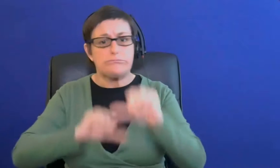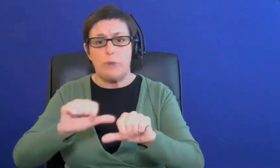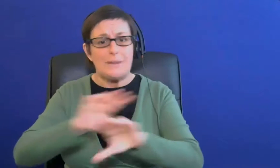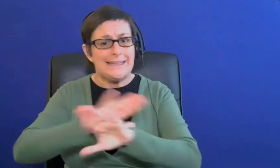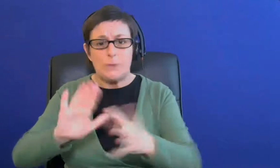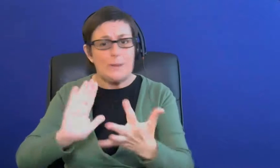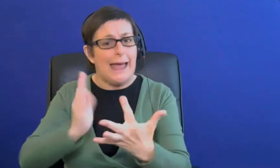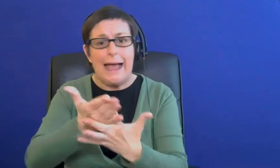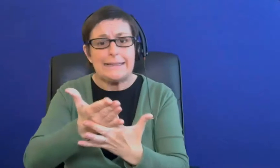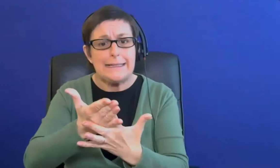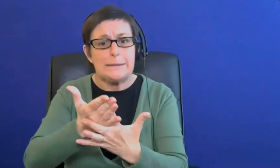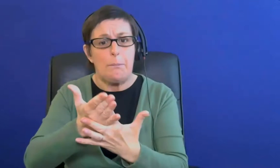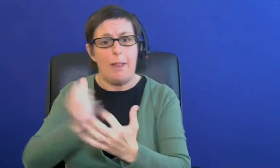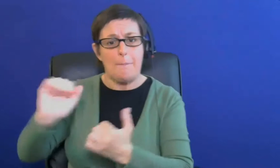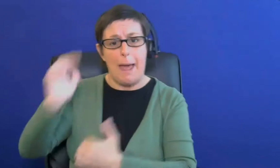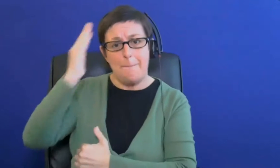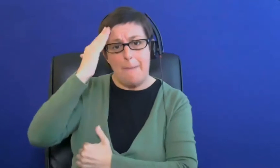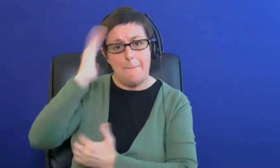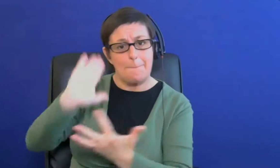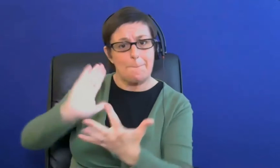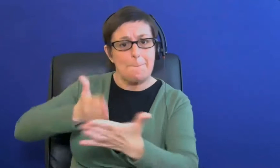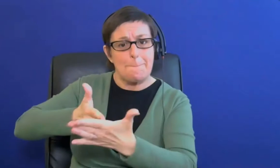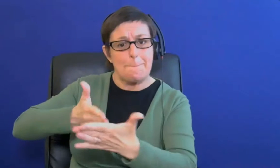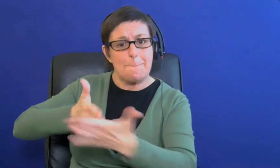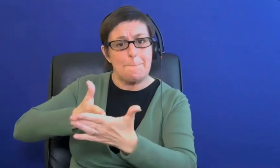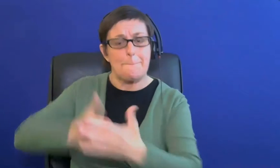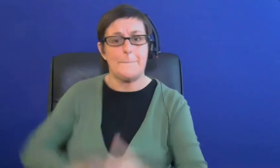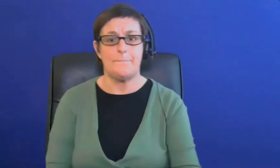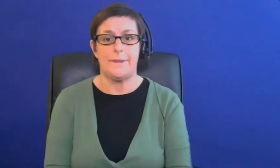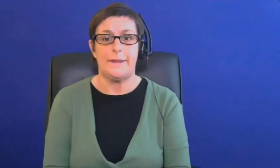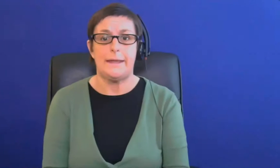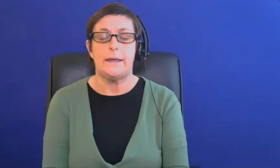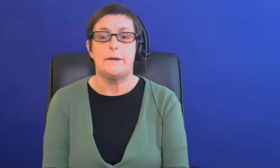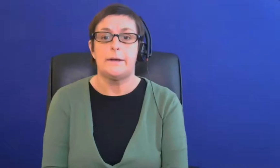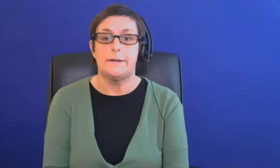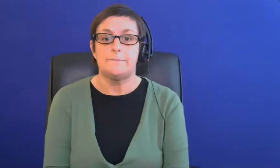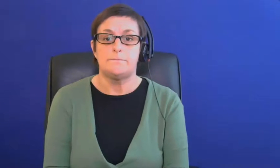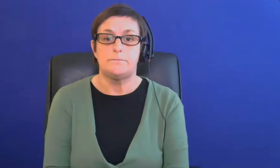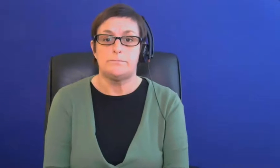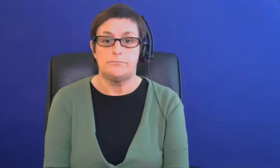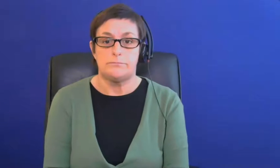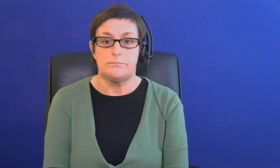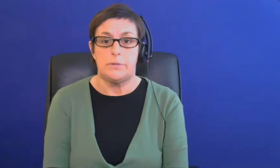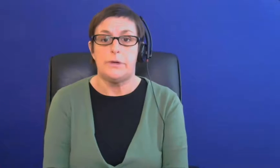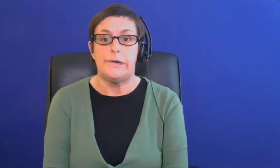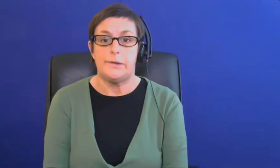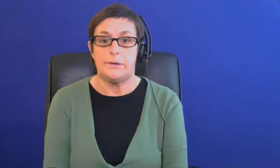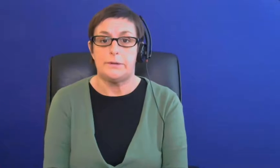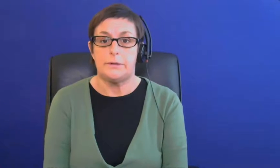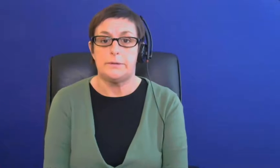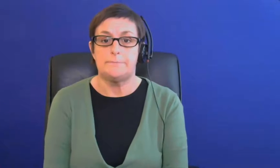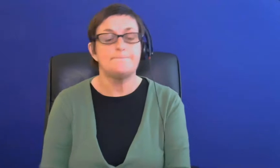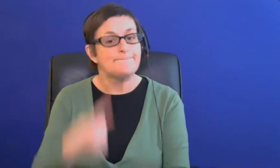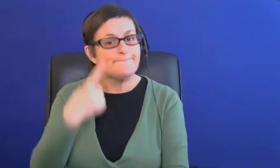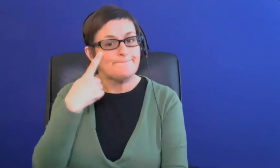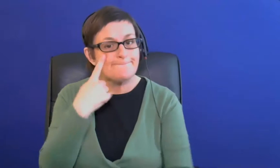um i think that's probably more to do with um the finance for the loans um